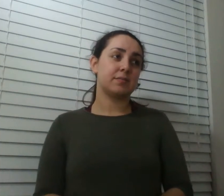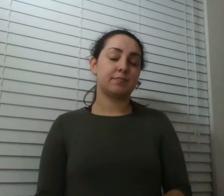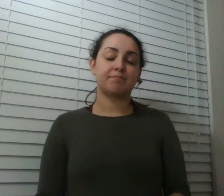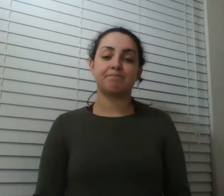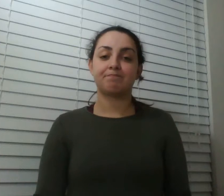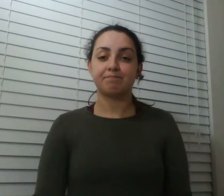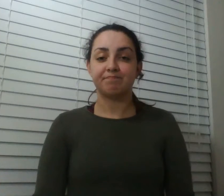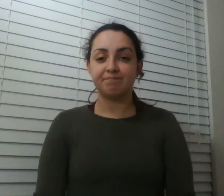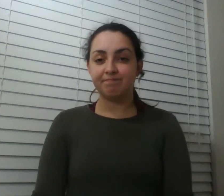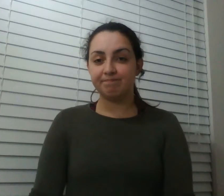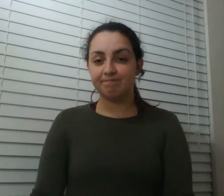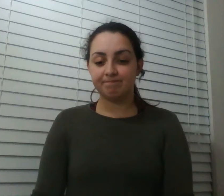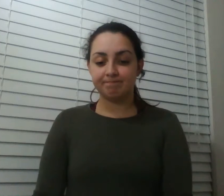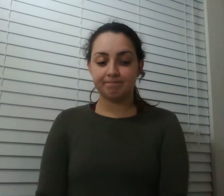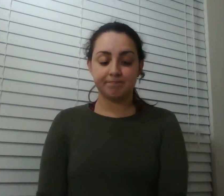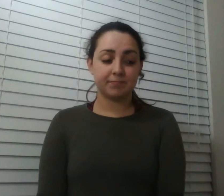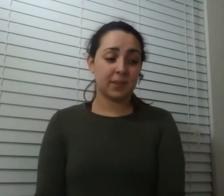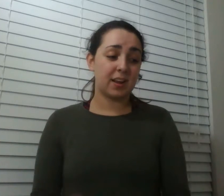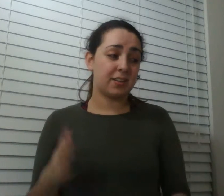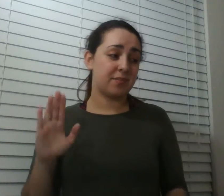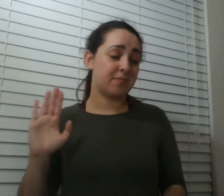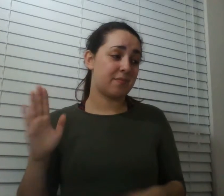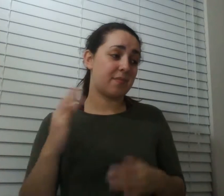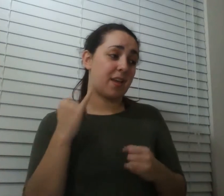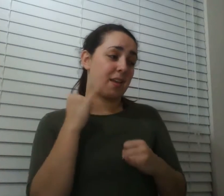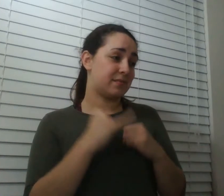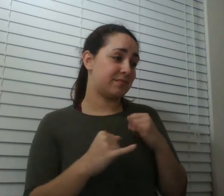and he said um good luck out there